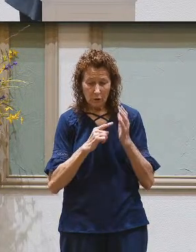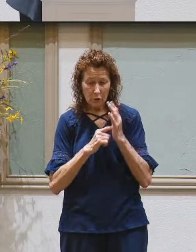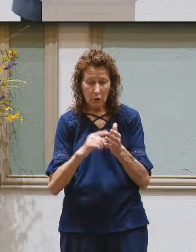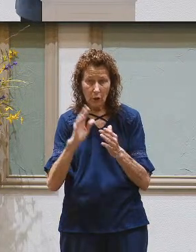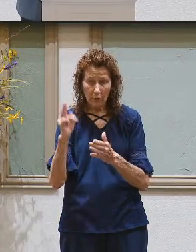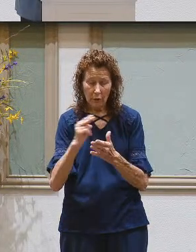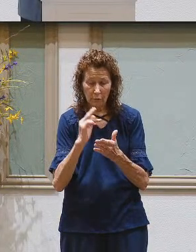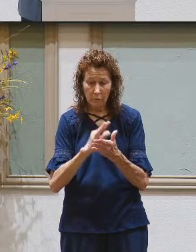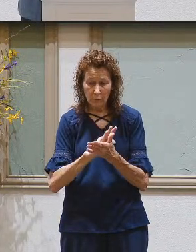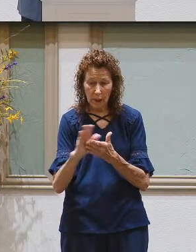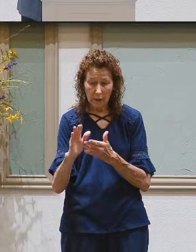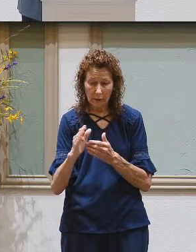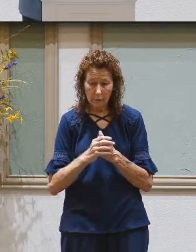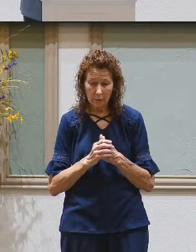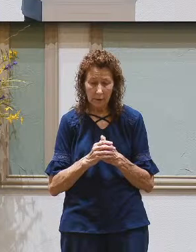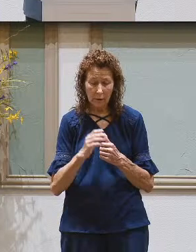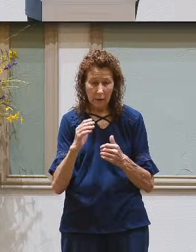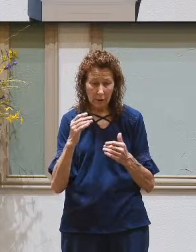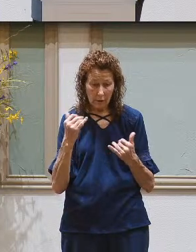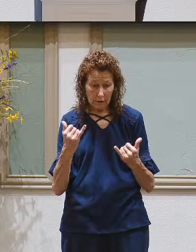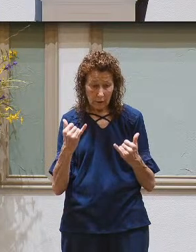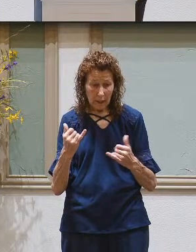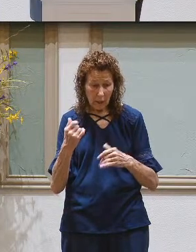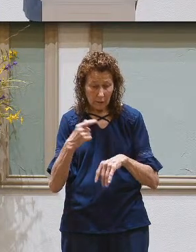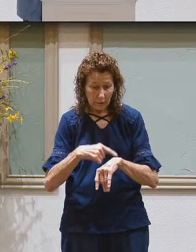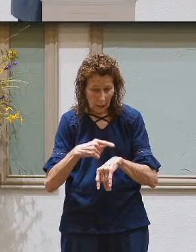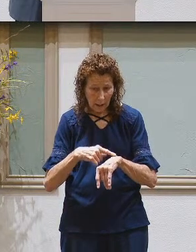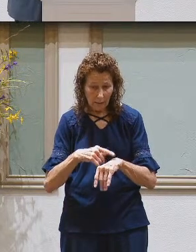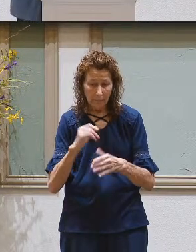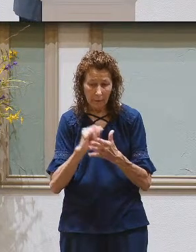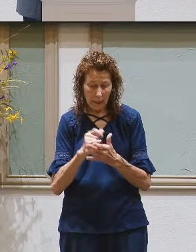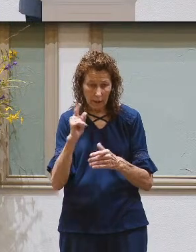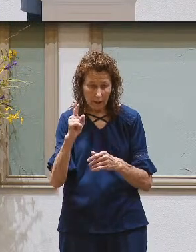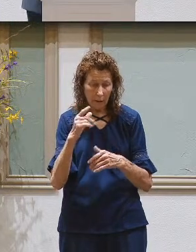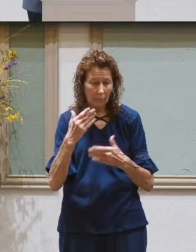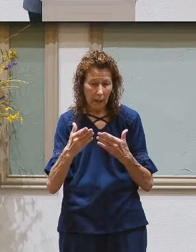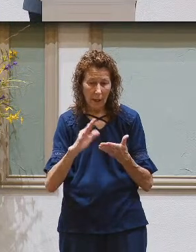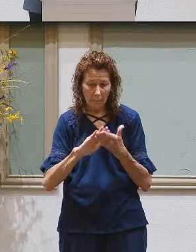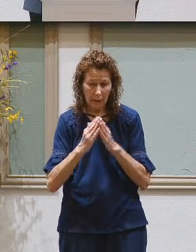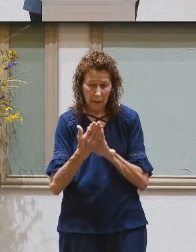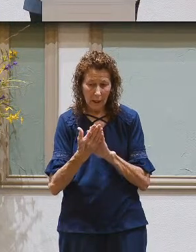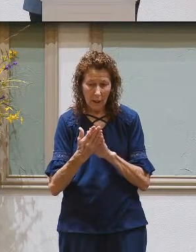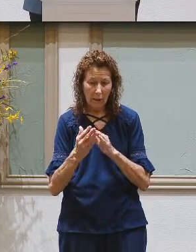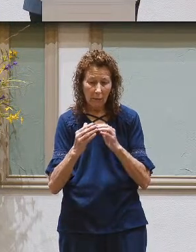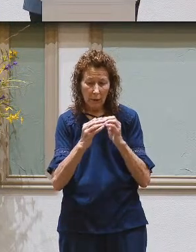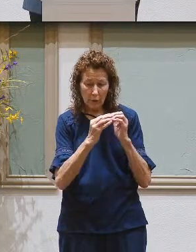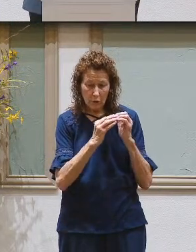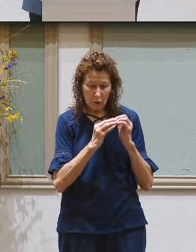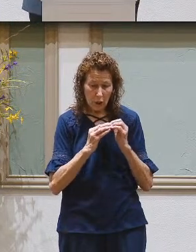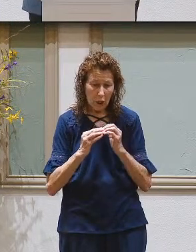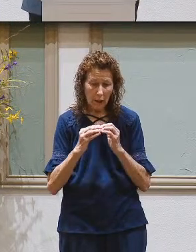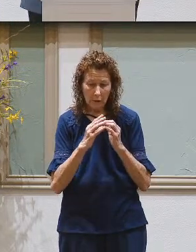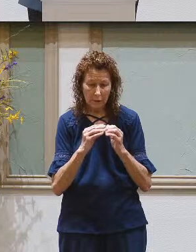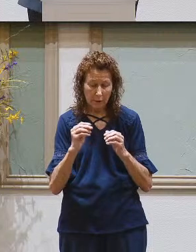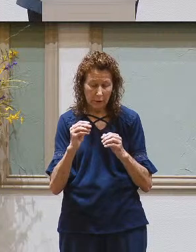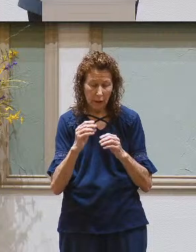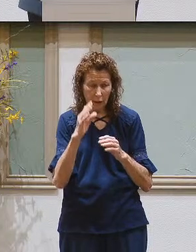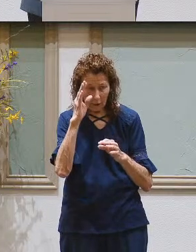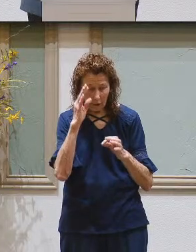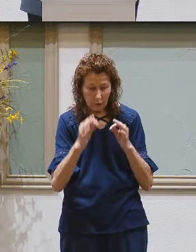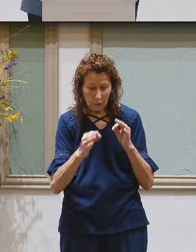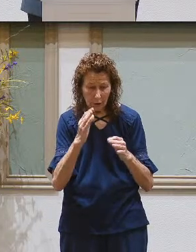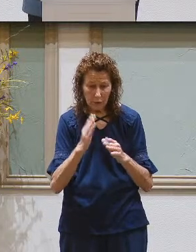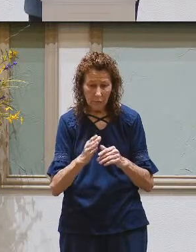show his righteousness at the present time so that he might be just and the